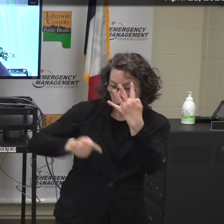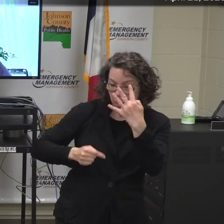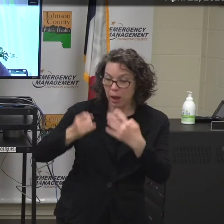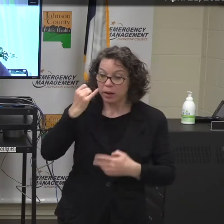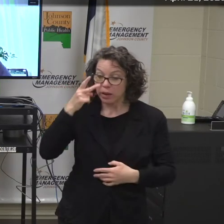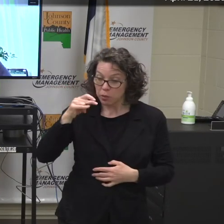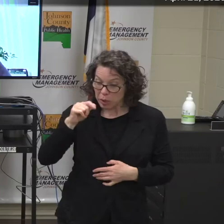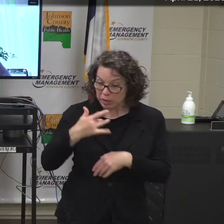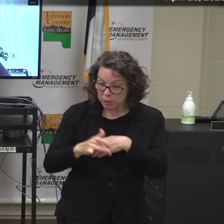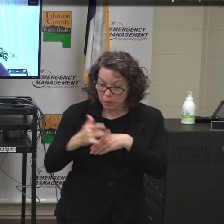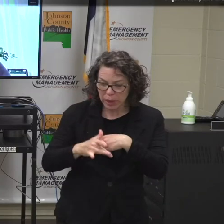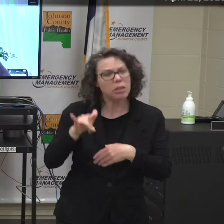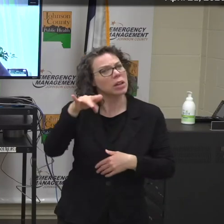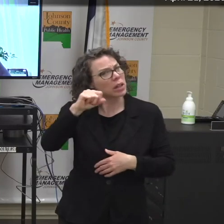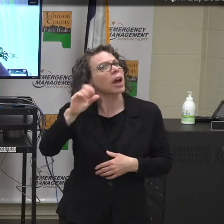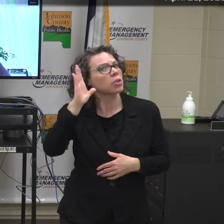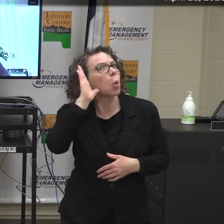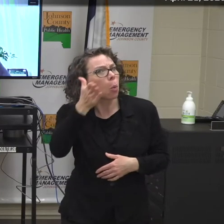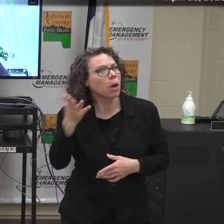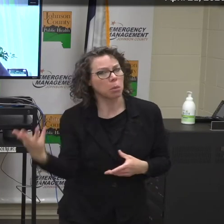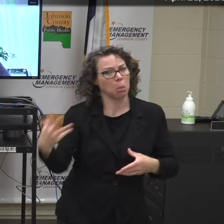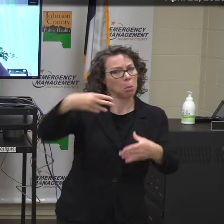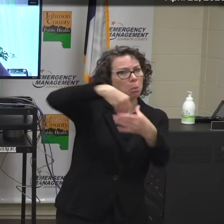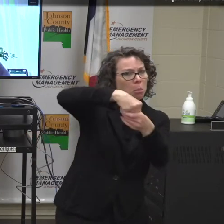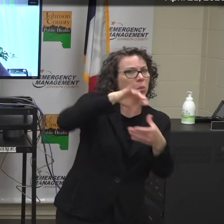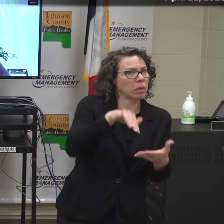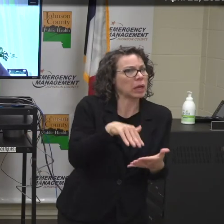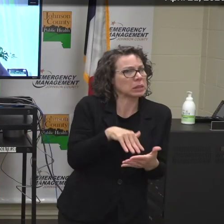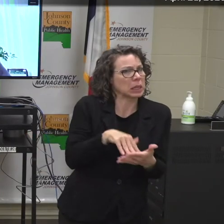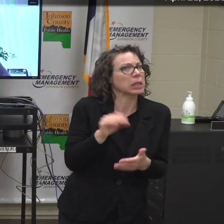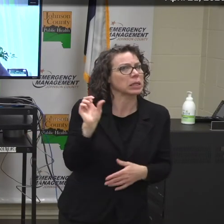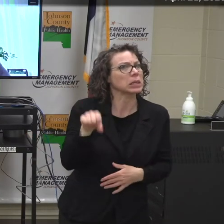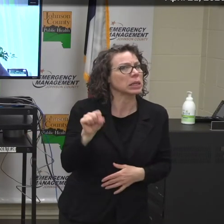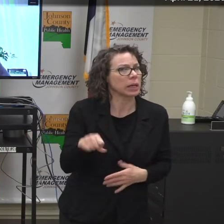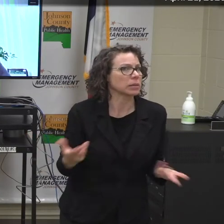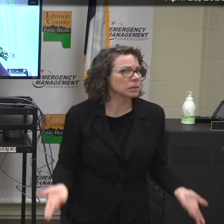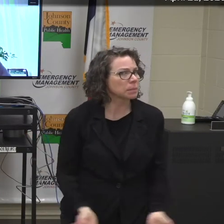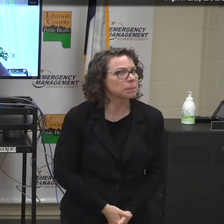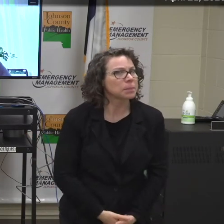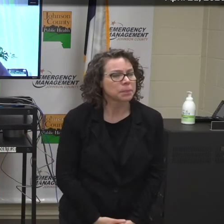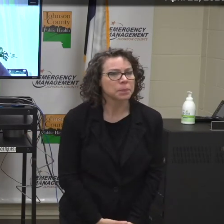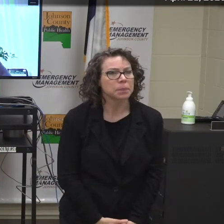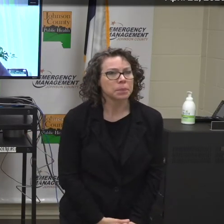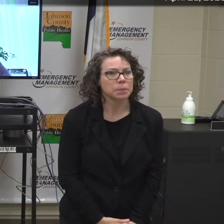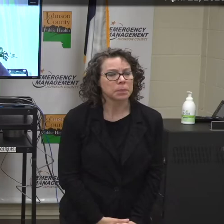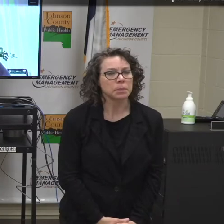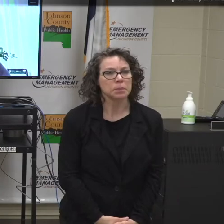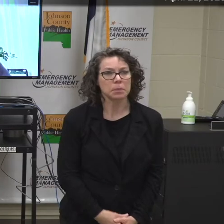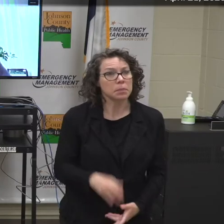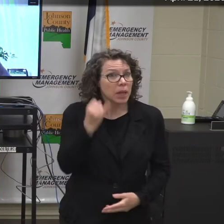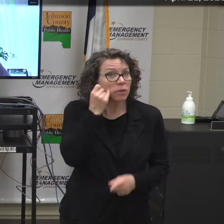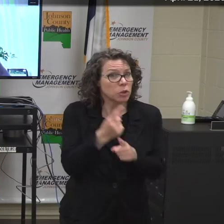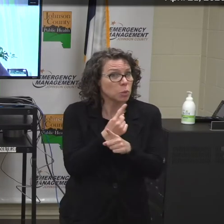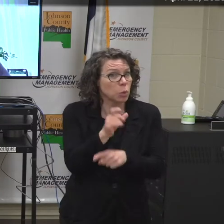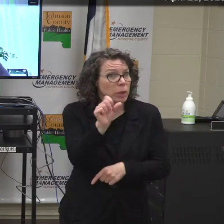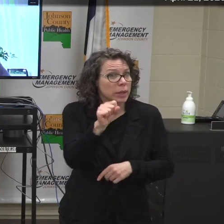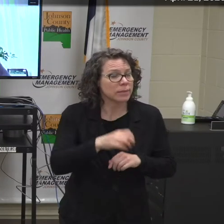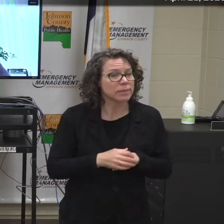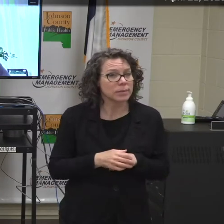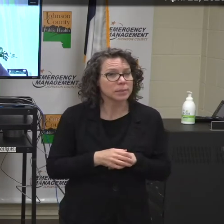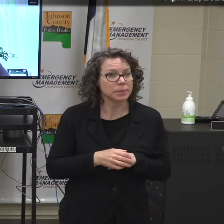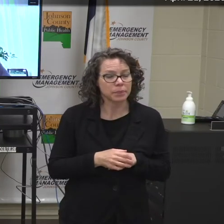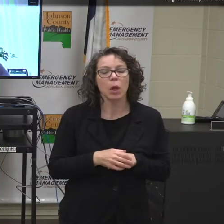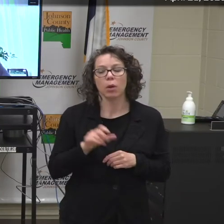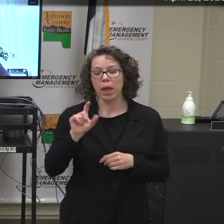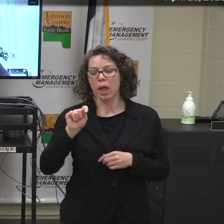we will absolutely, um, um, want to administer that as appropriate. And a follow-up question